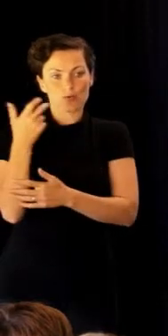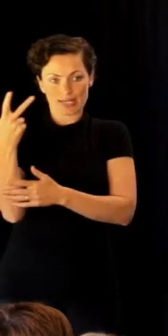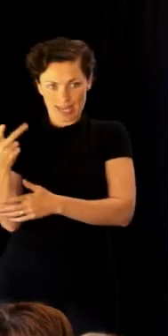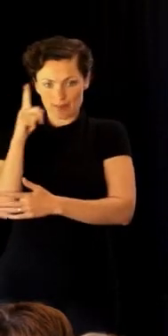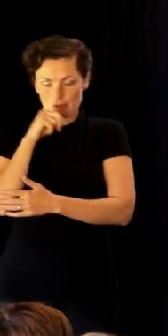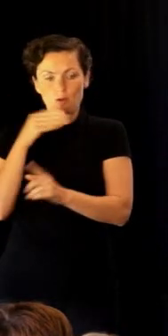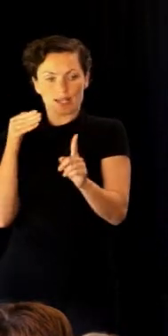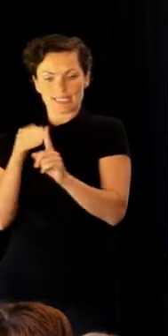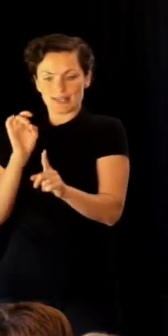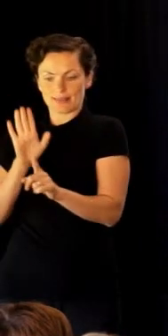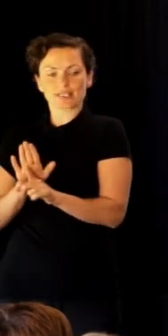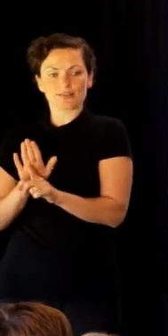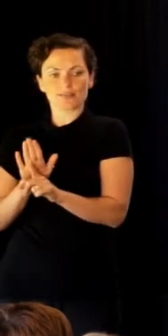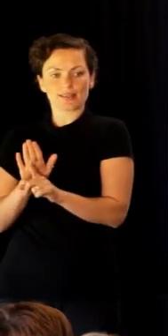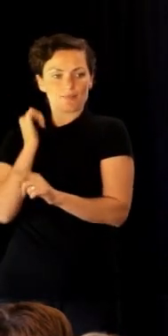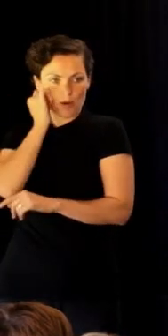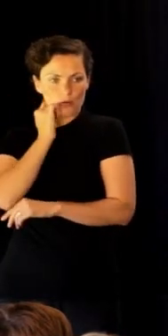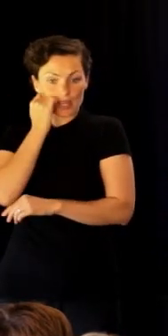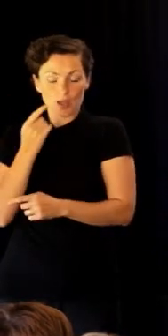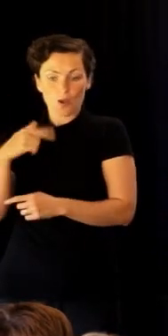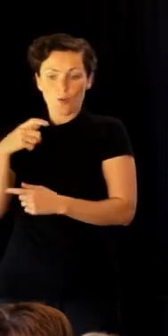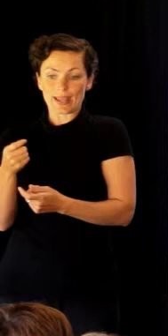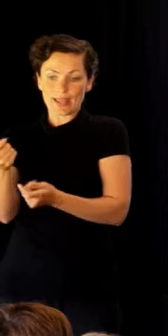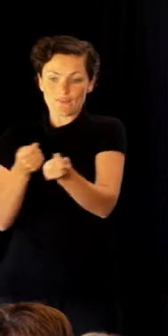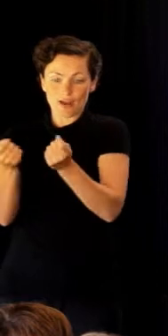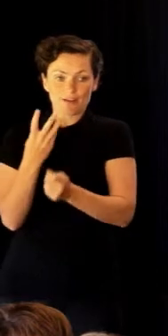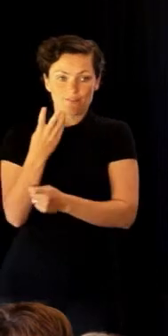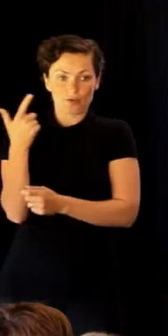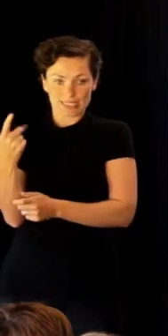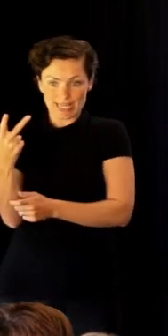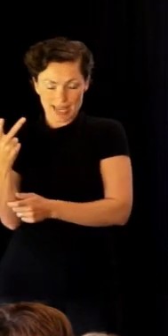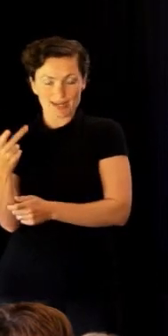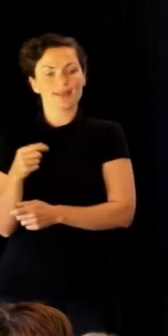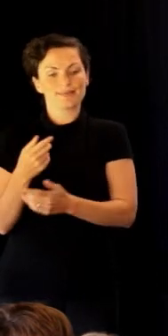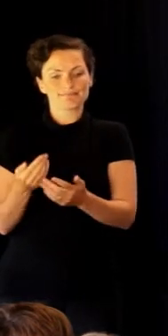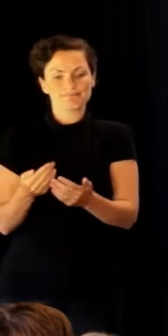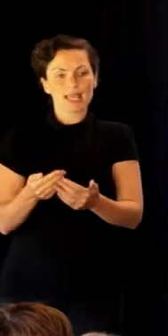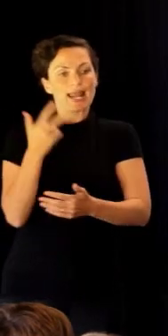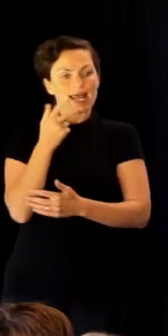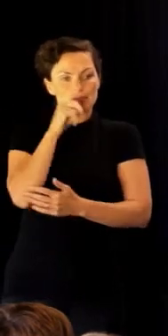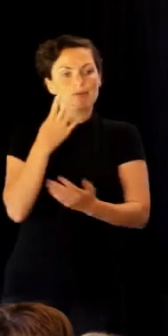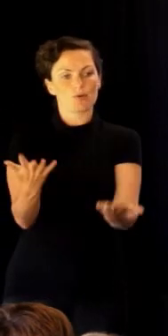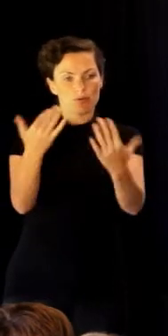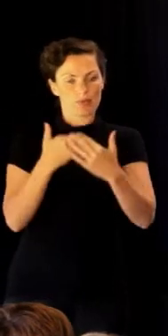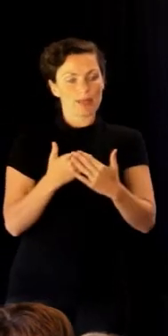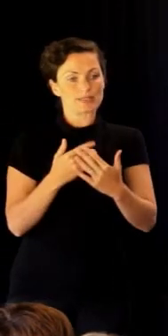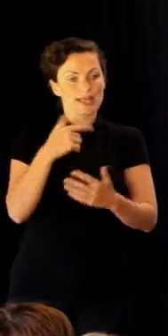and we invited all 48, and 18 attended. And that was the first iwi held in 2009.